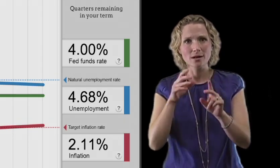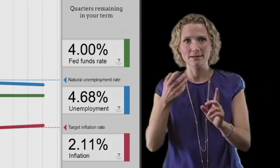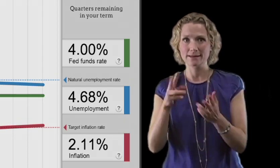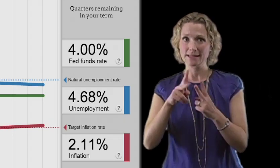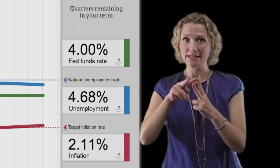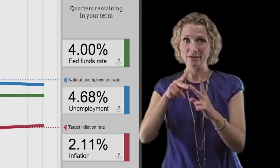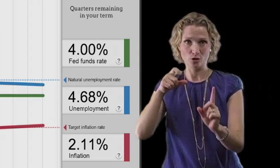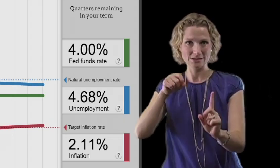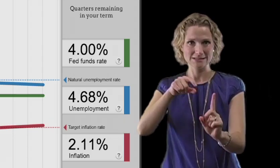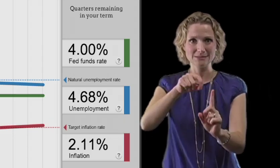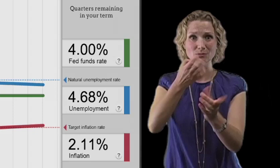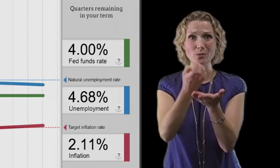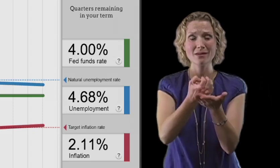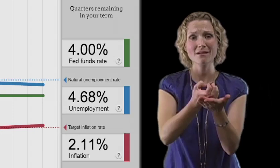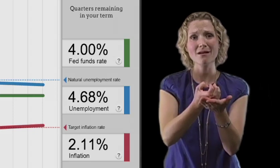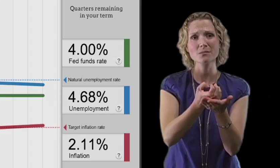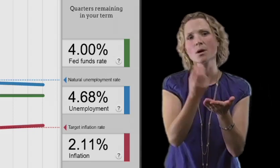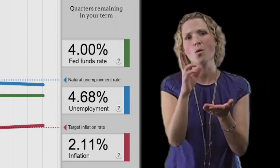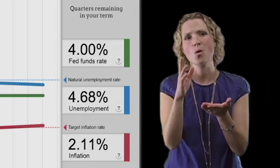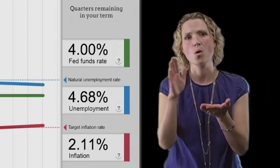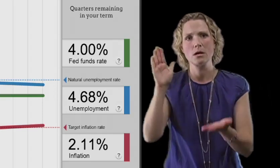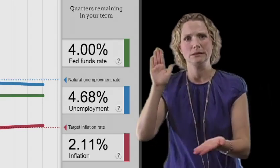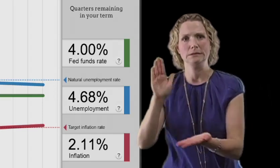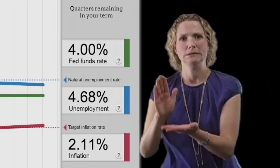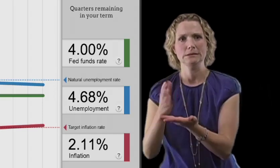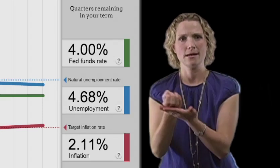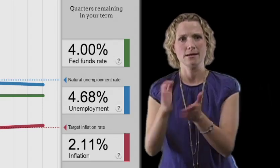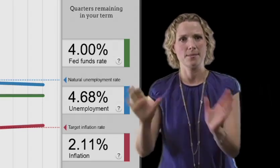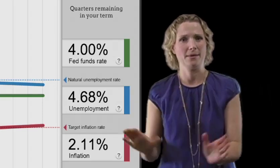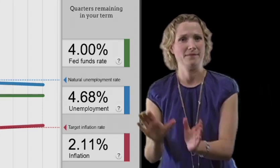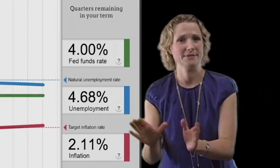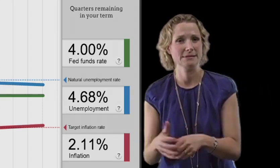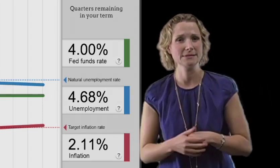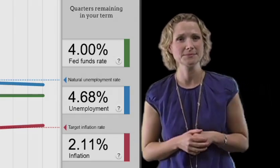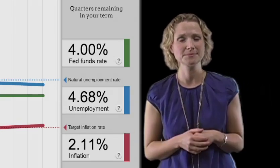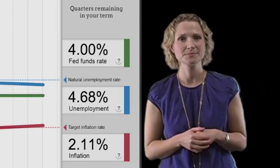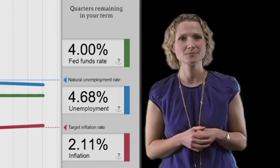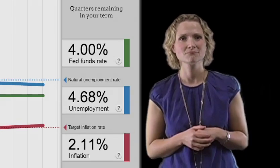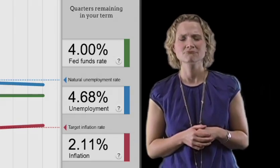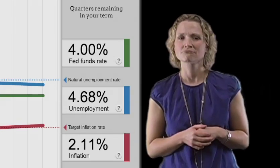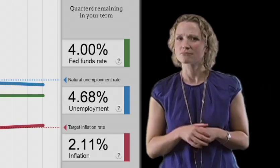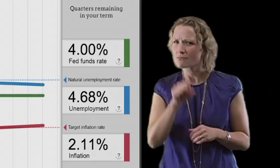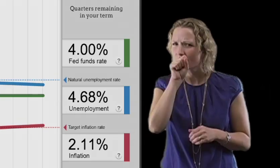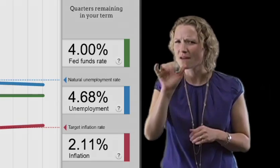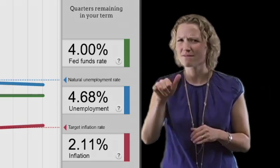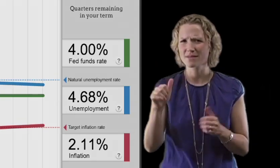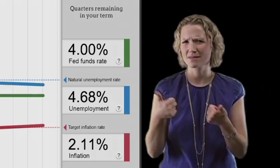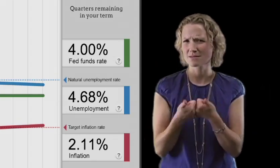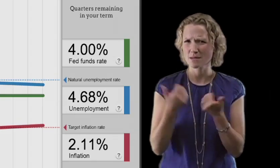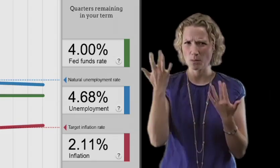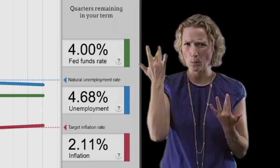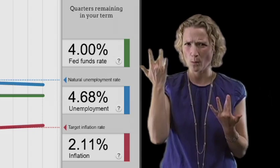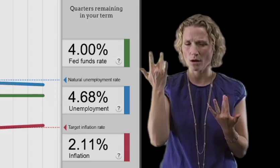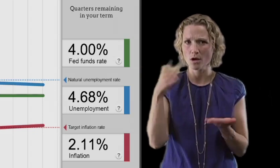If they increase or decrease the rate, it will either stimulate the economy or lessen economic activity.